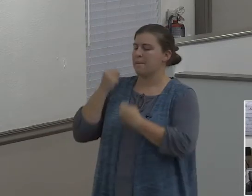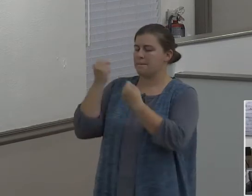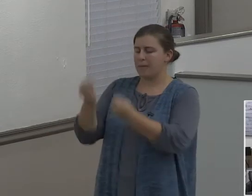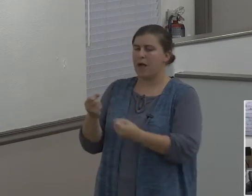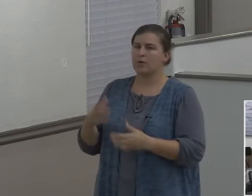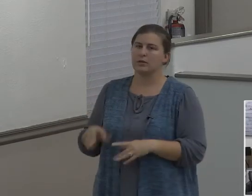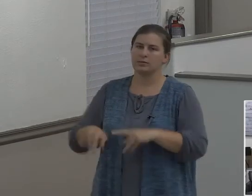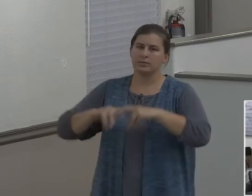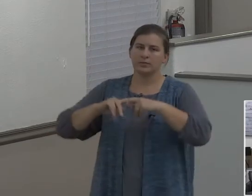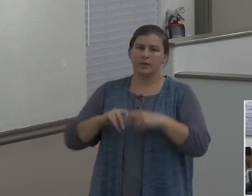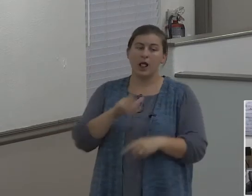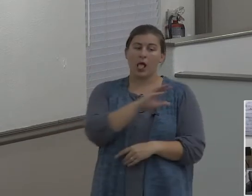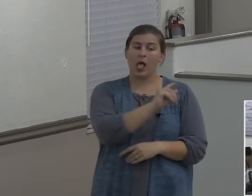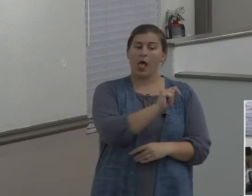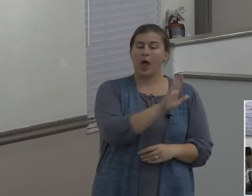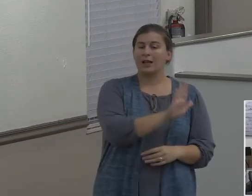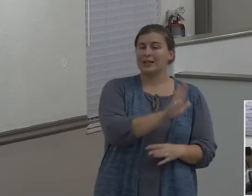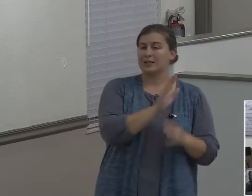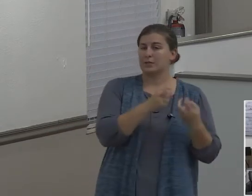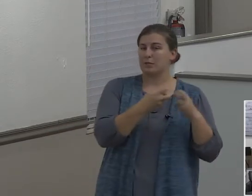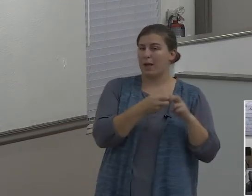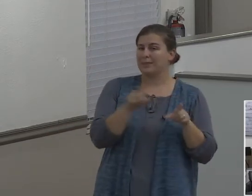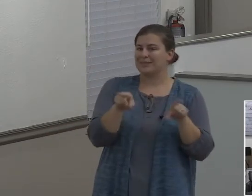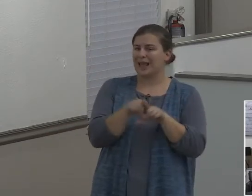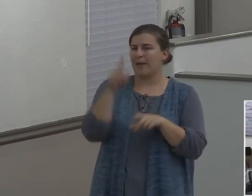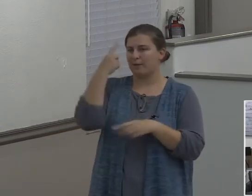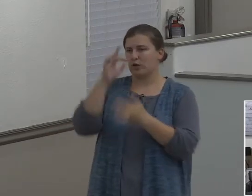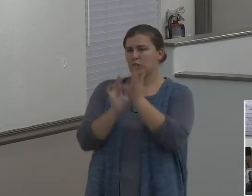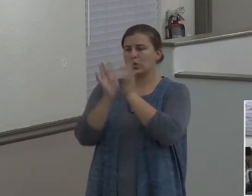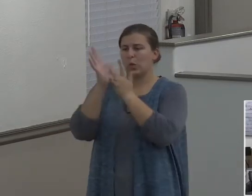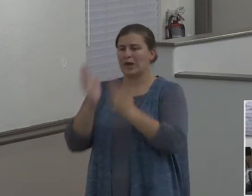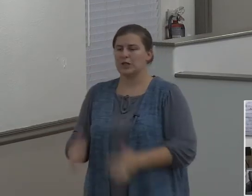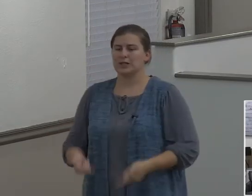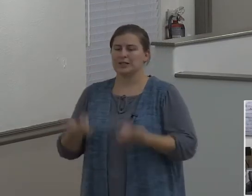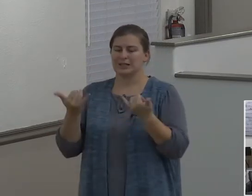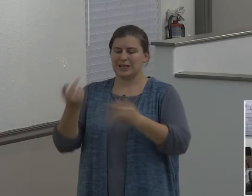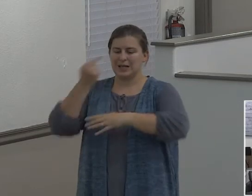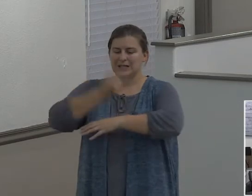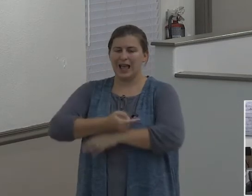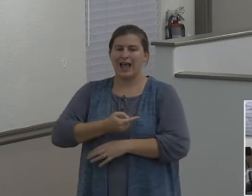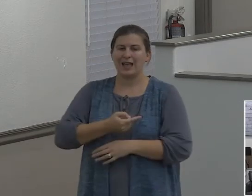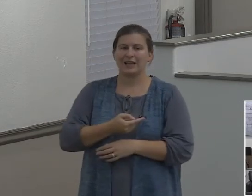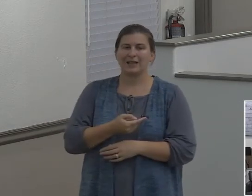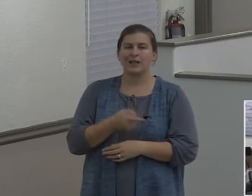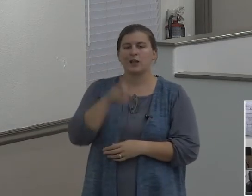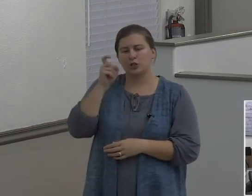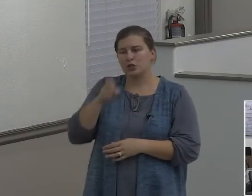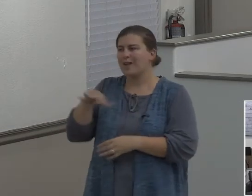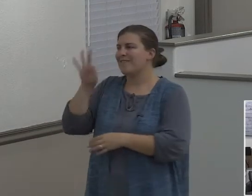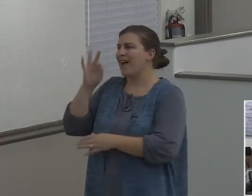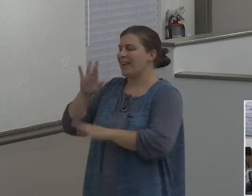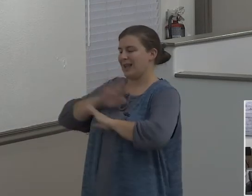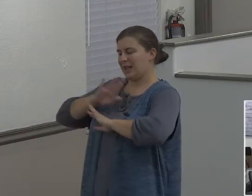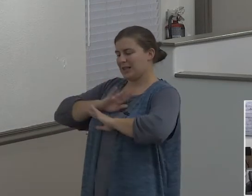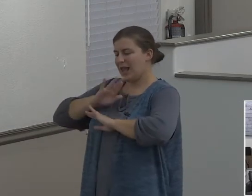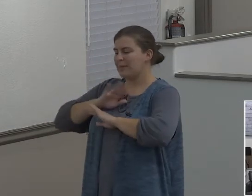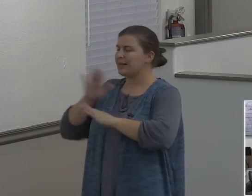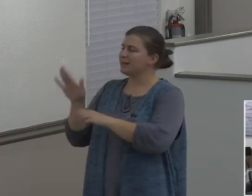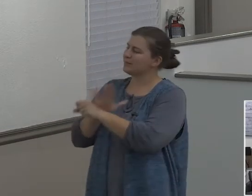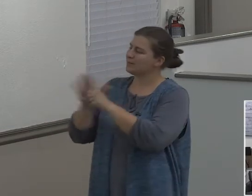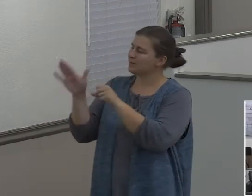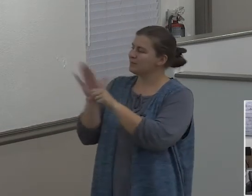today. Instead of finding their contentment, their completeness, their fulfillment, their satisfaction